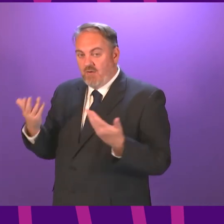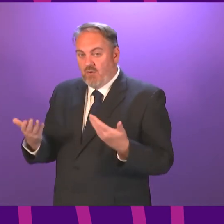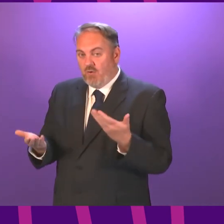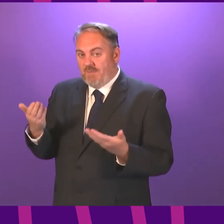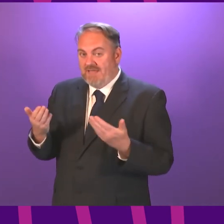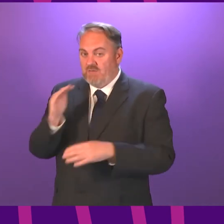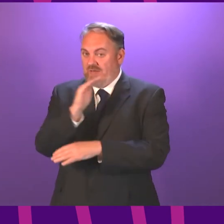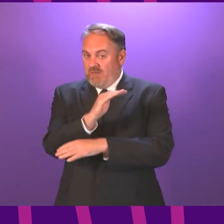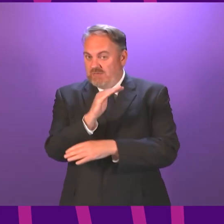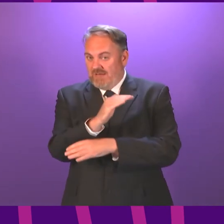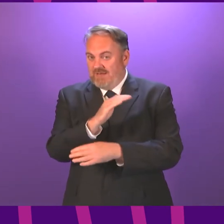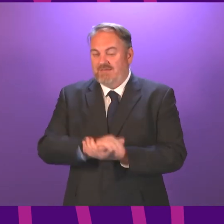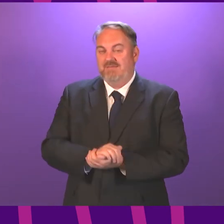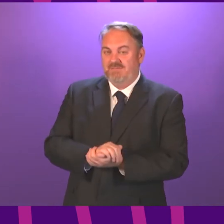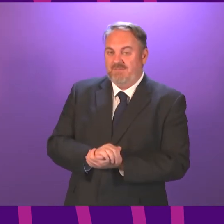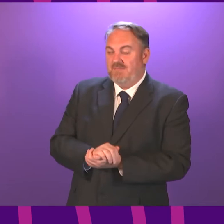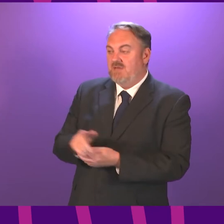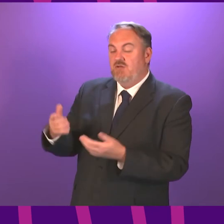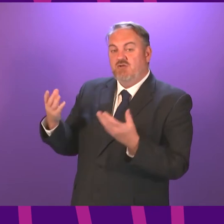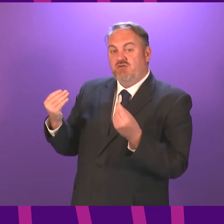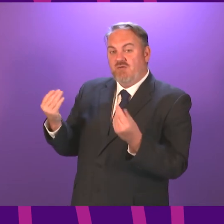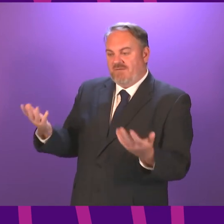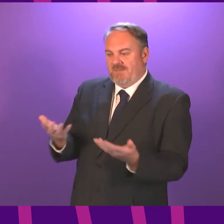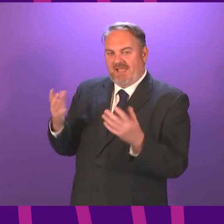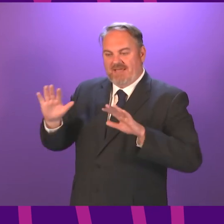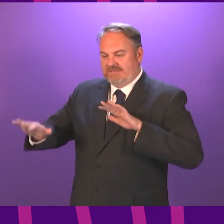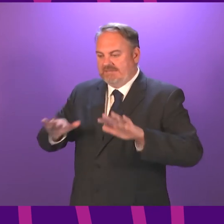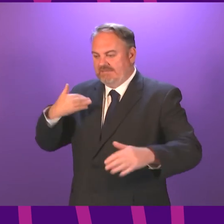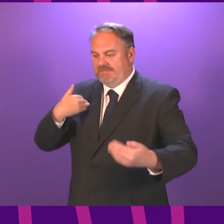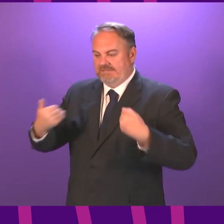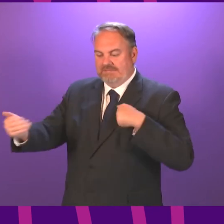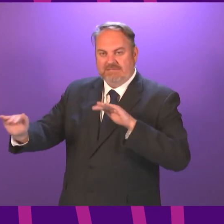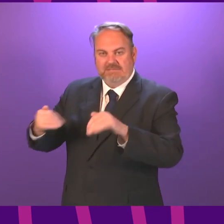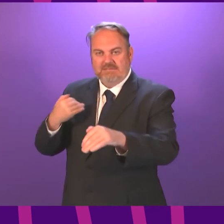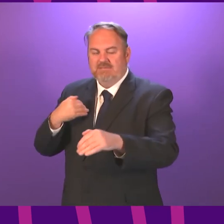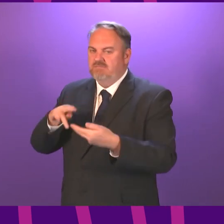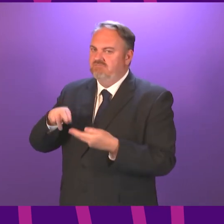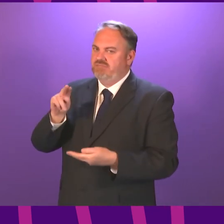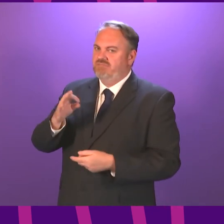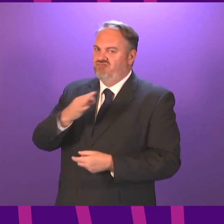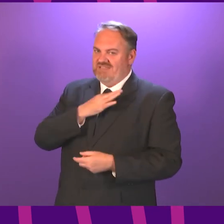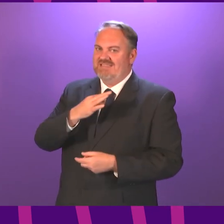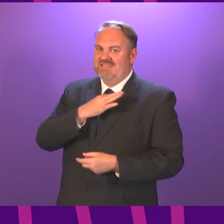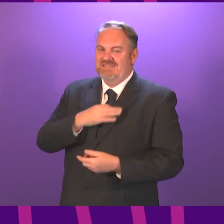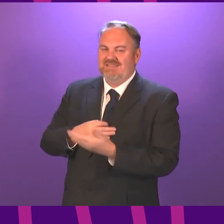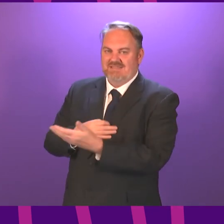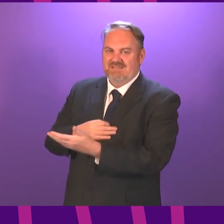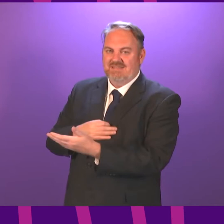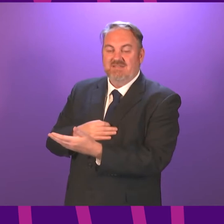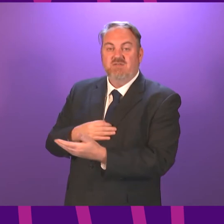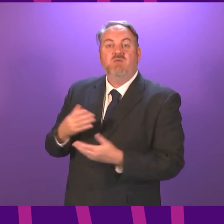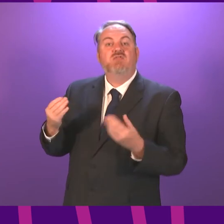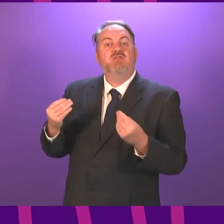with the particular characteristics of Softplay mean that it continues to pose a risk. Of course, Softplays